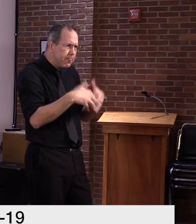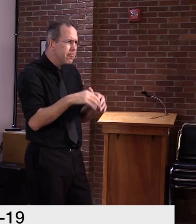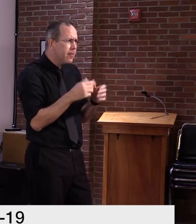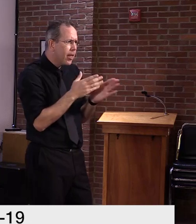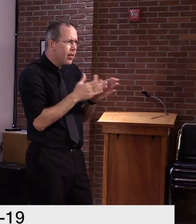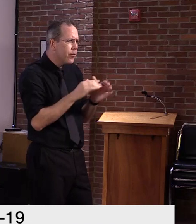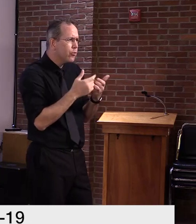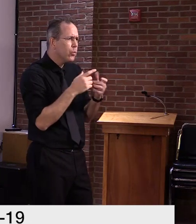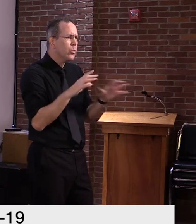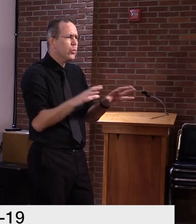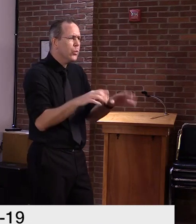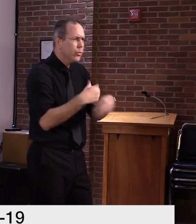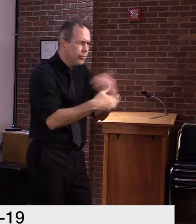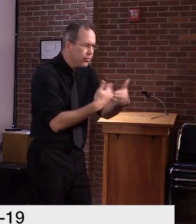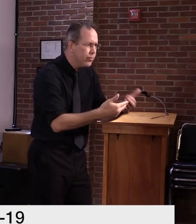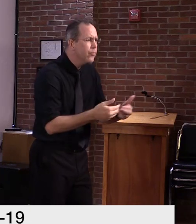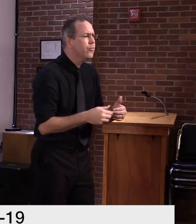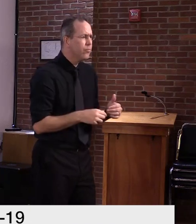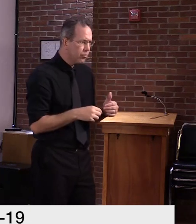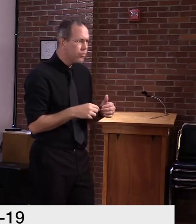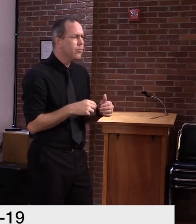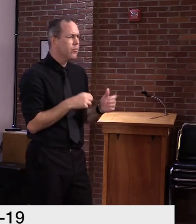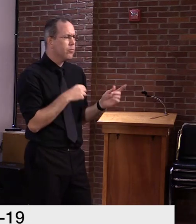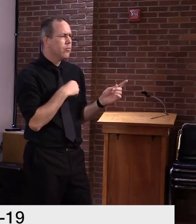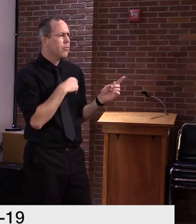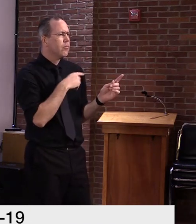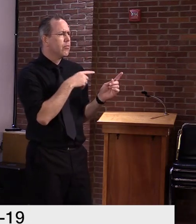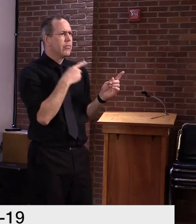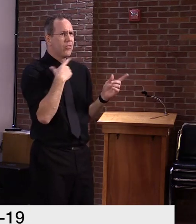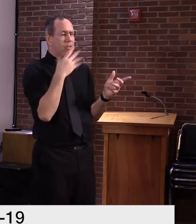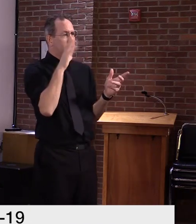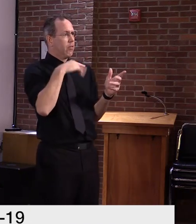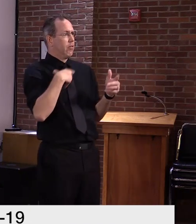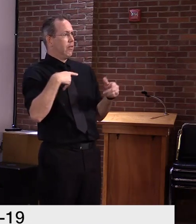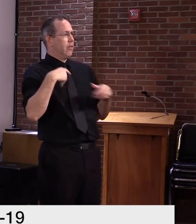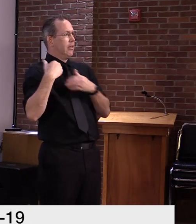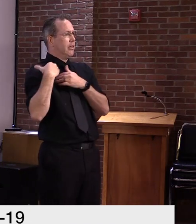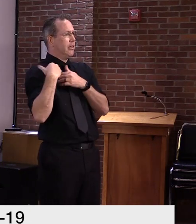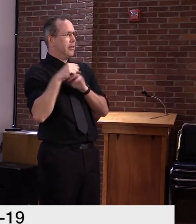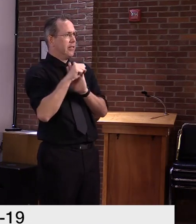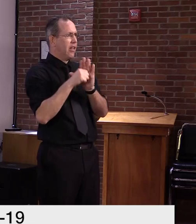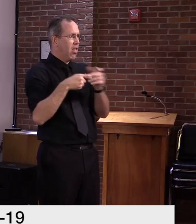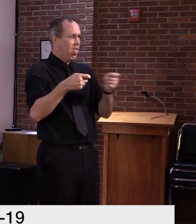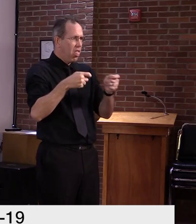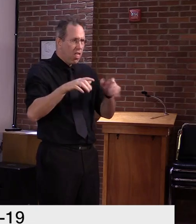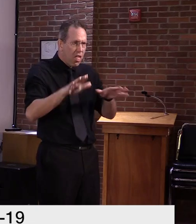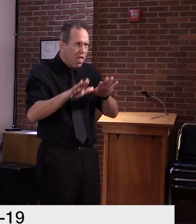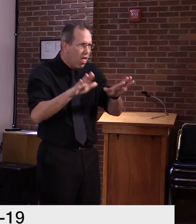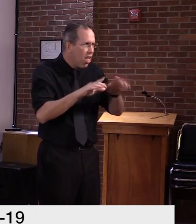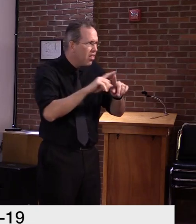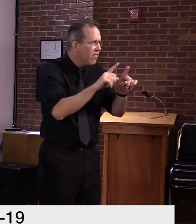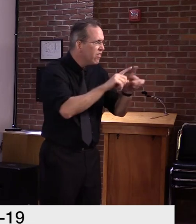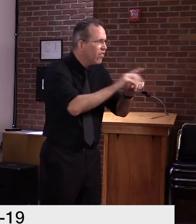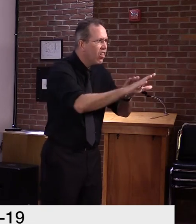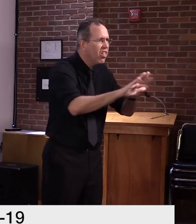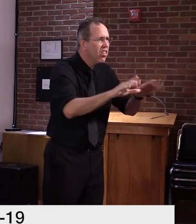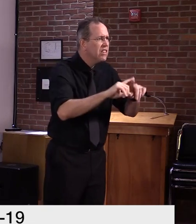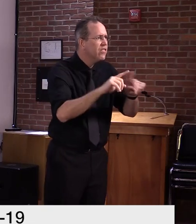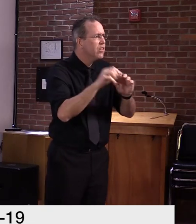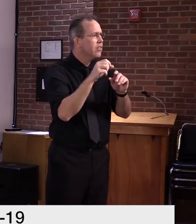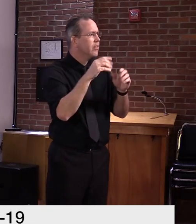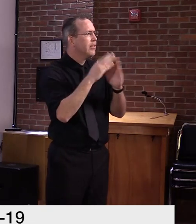organized well at the state level, because there's so many variables that need to be taken into consideration based on the local school conditions and so forth. And, and